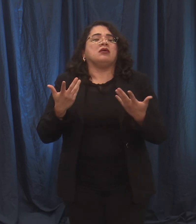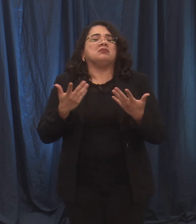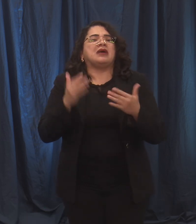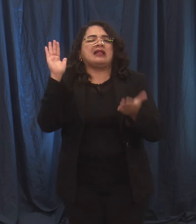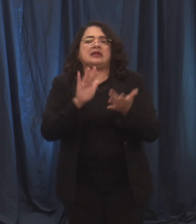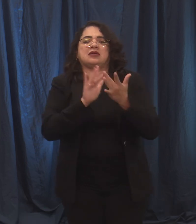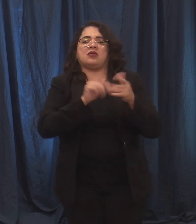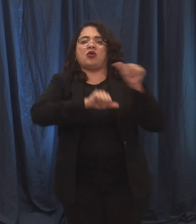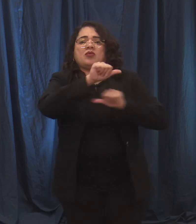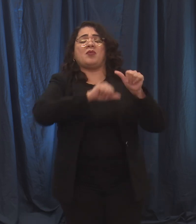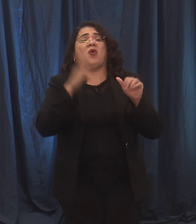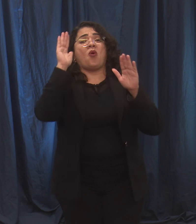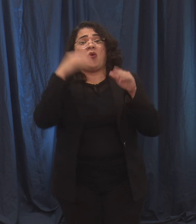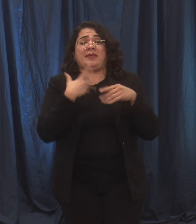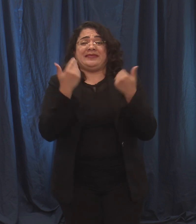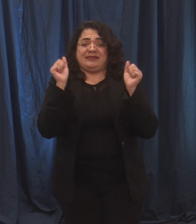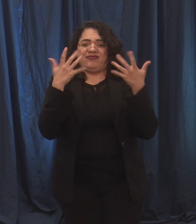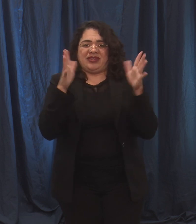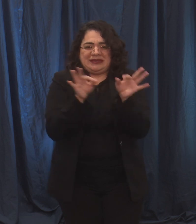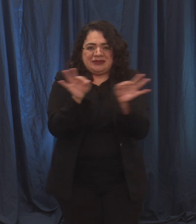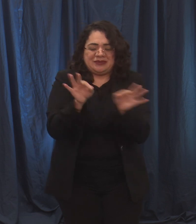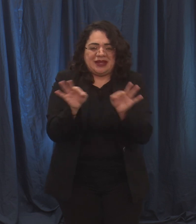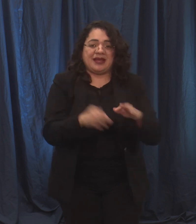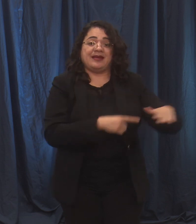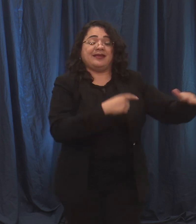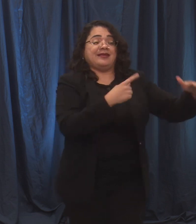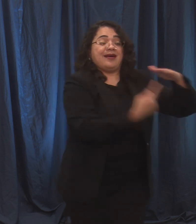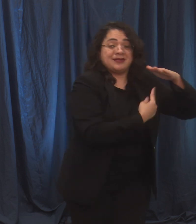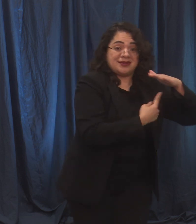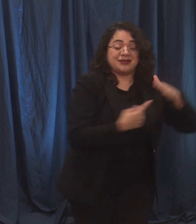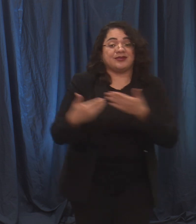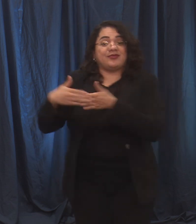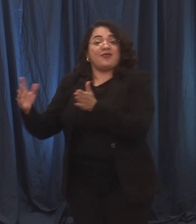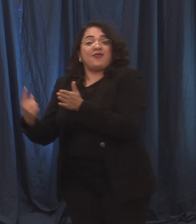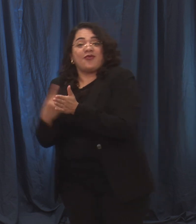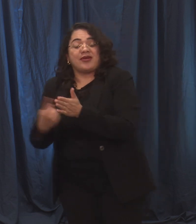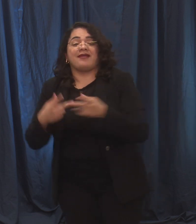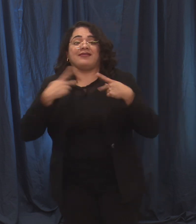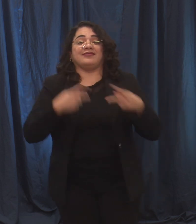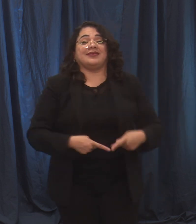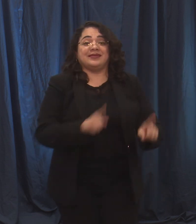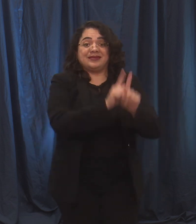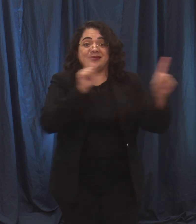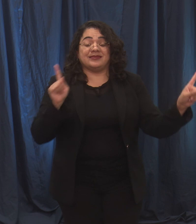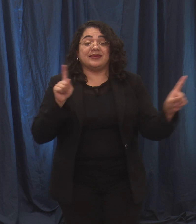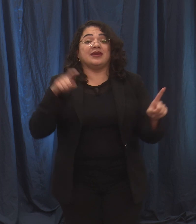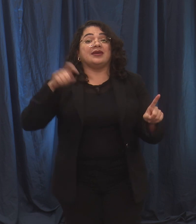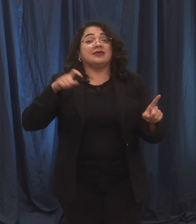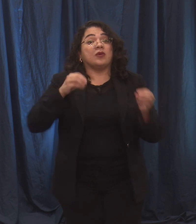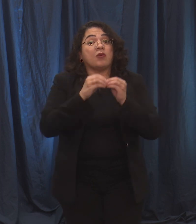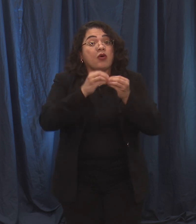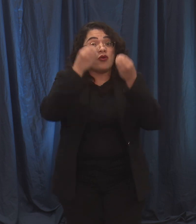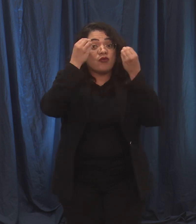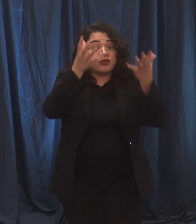understanding of isolation, quarantine, and physical distancing. If you would like more information on